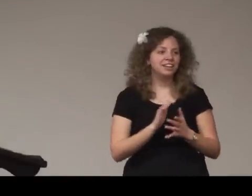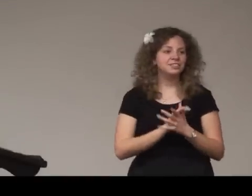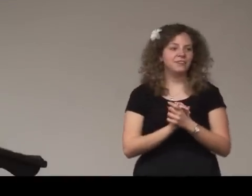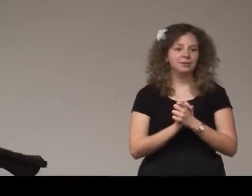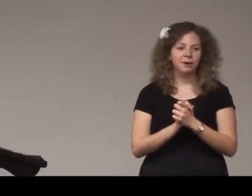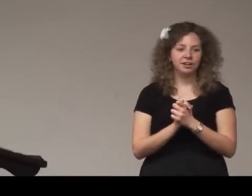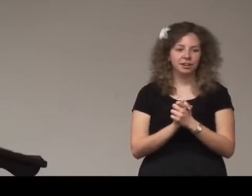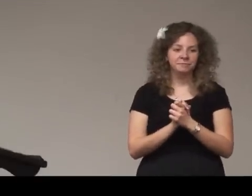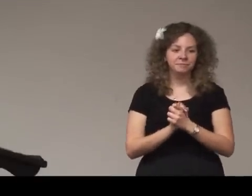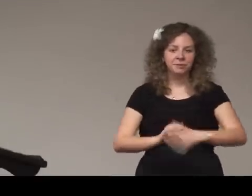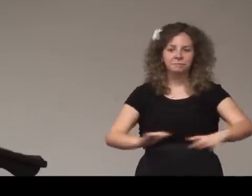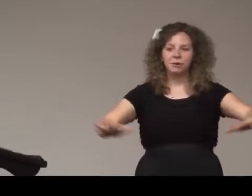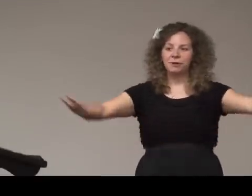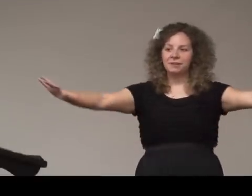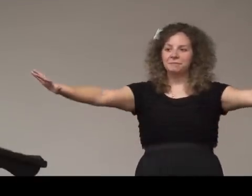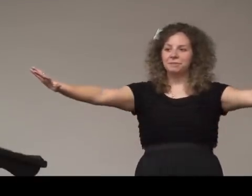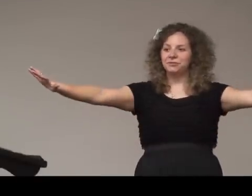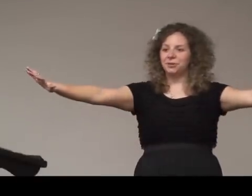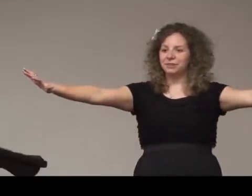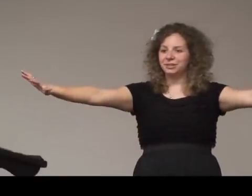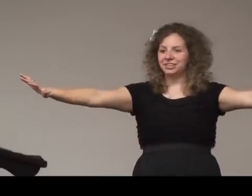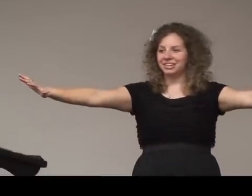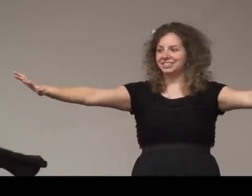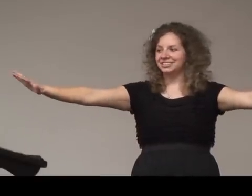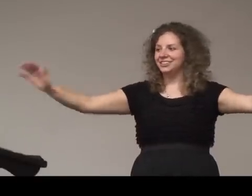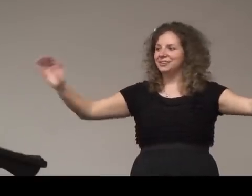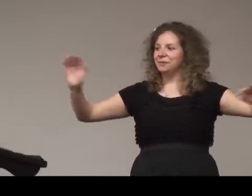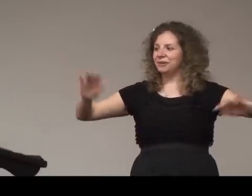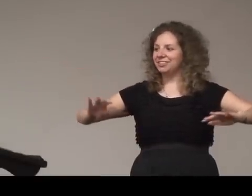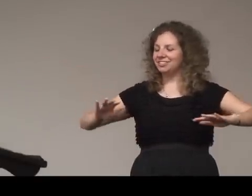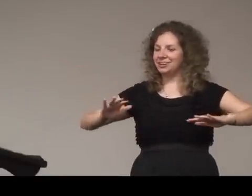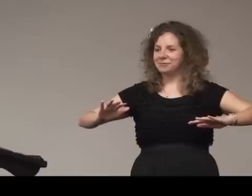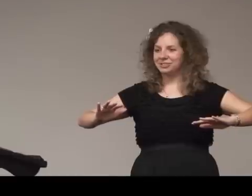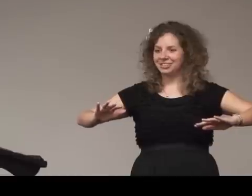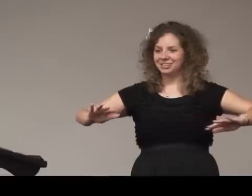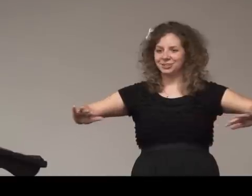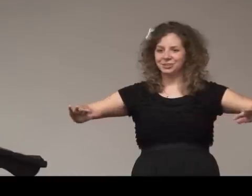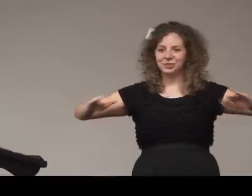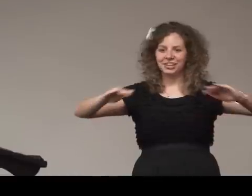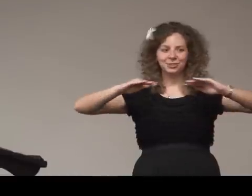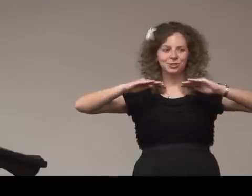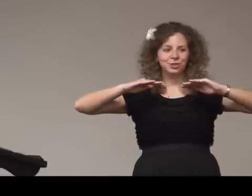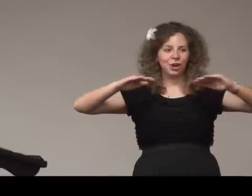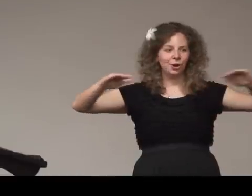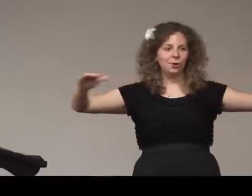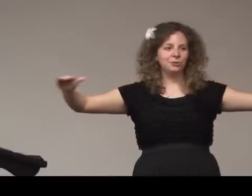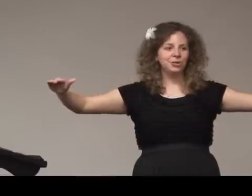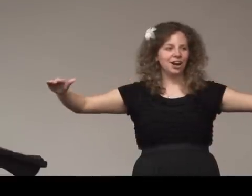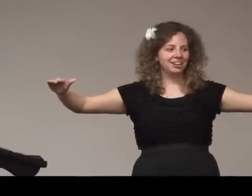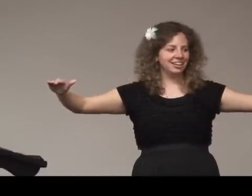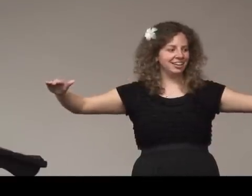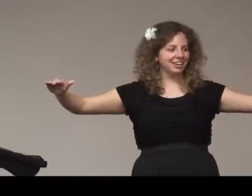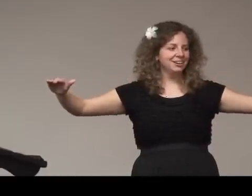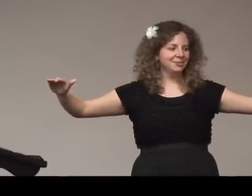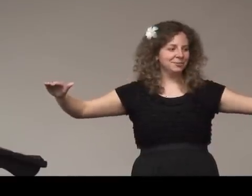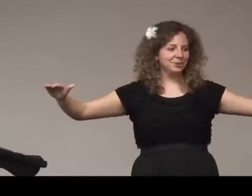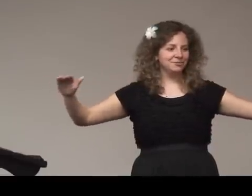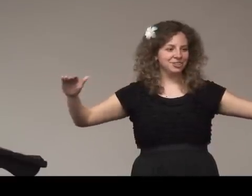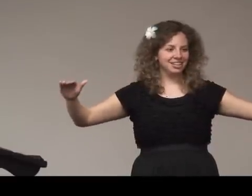guys to find a partner but wait before we do this one thing that I'm going to institute is the no talking rule for